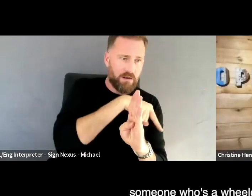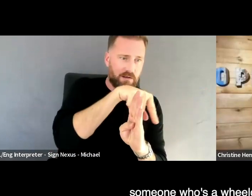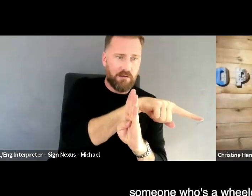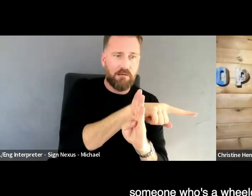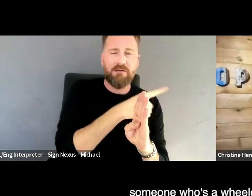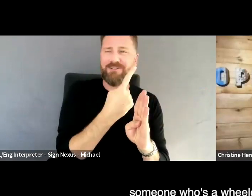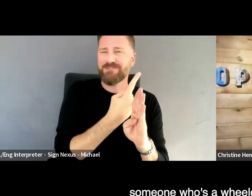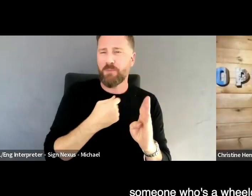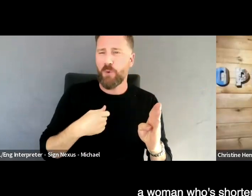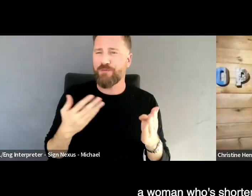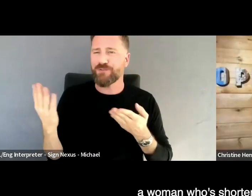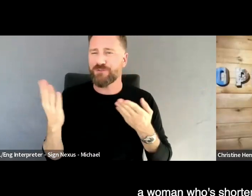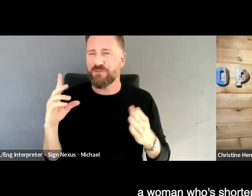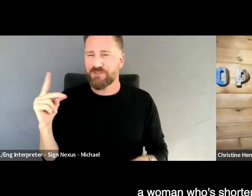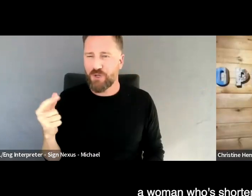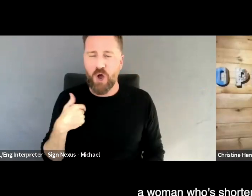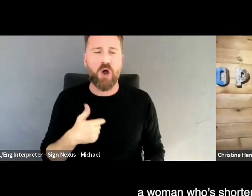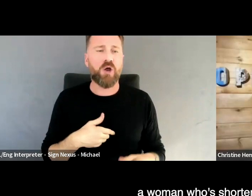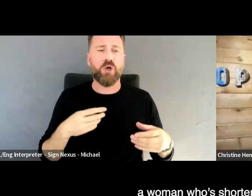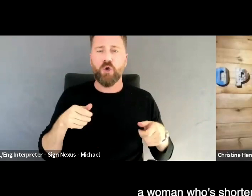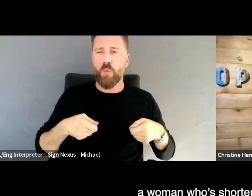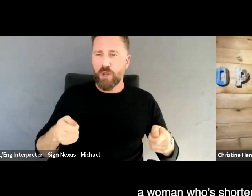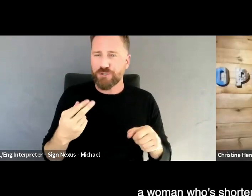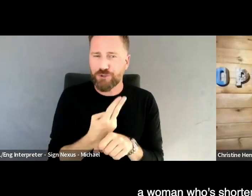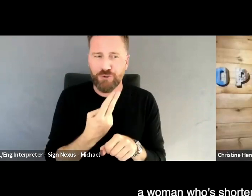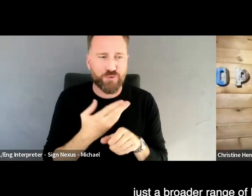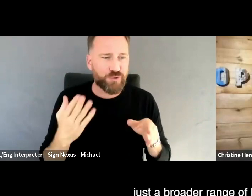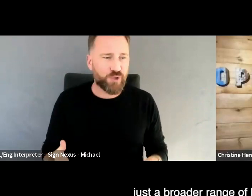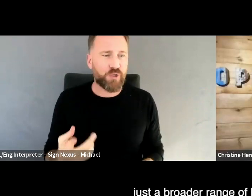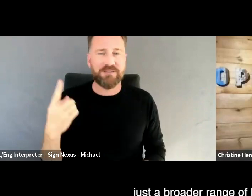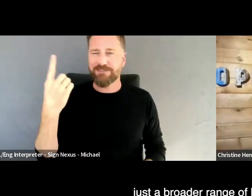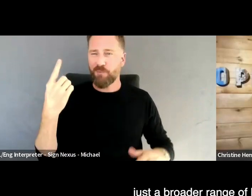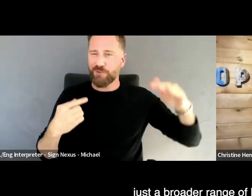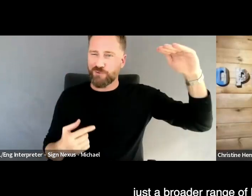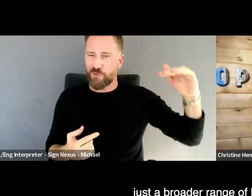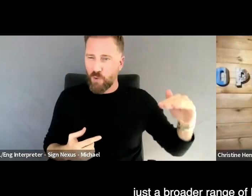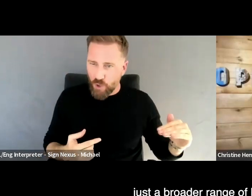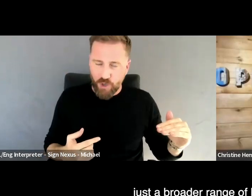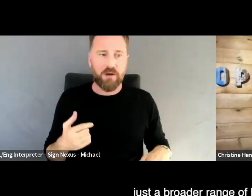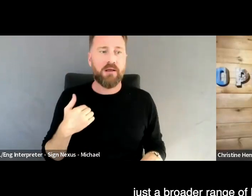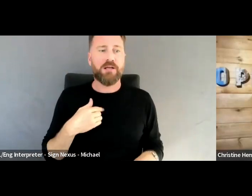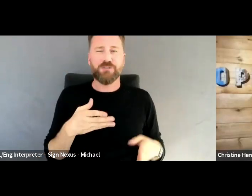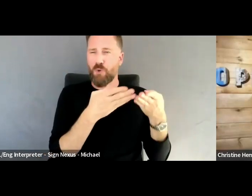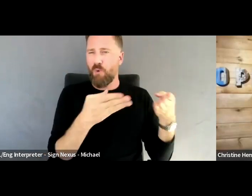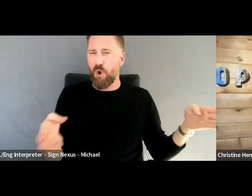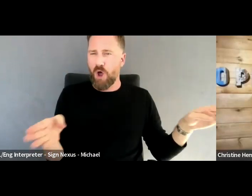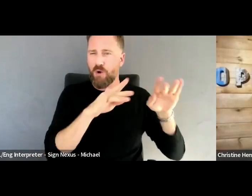dog, someone who's a wheelchair user, a woman who's short of stature, just a broader range of humanity.